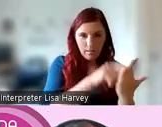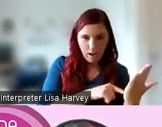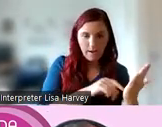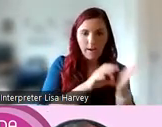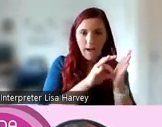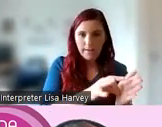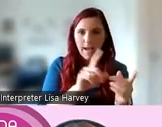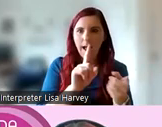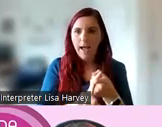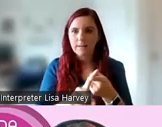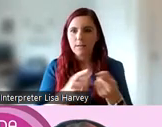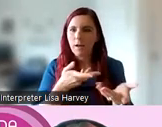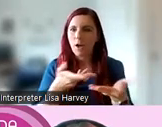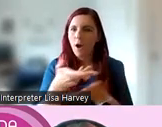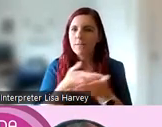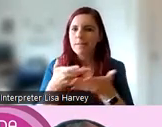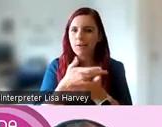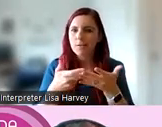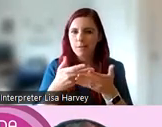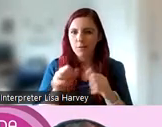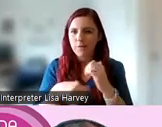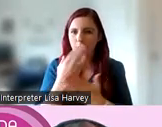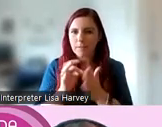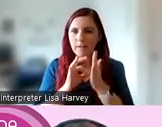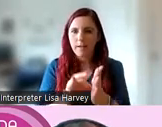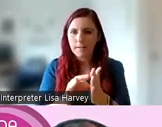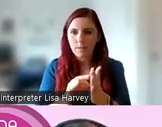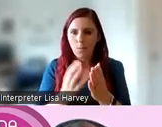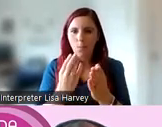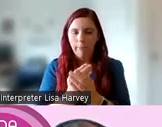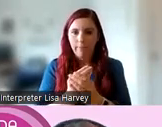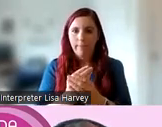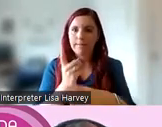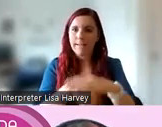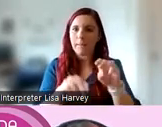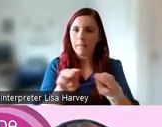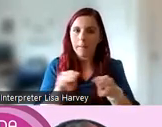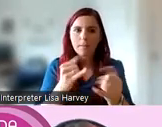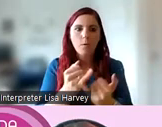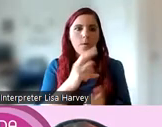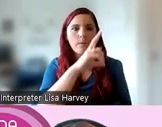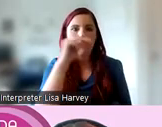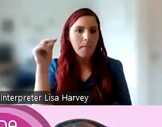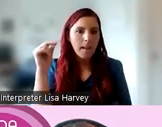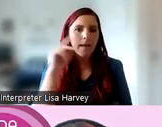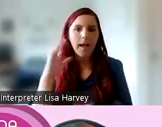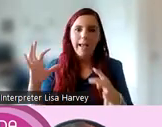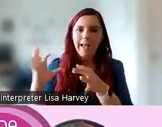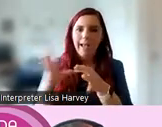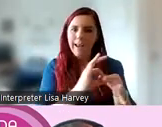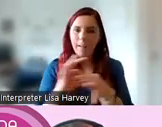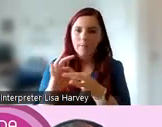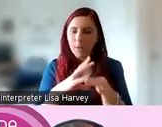outlined in conversations we had in the development of the guidance with disabled people. So for example, taking a collaborative approach to research